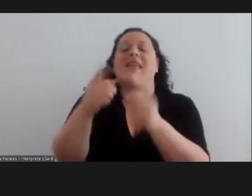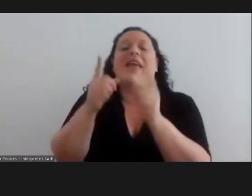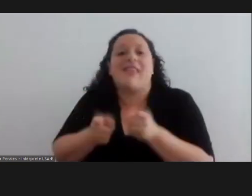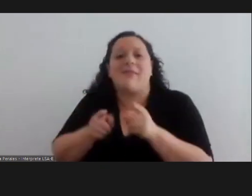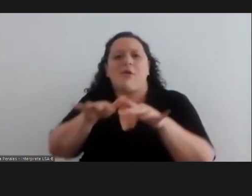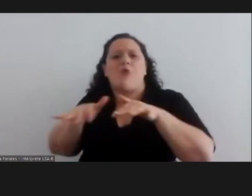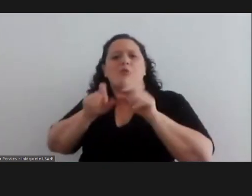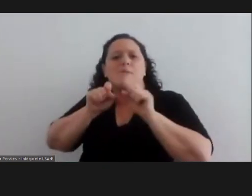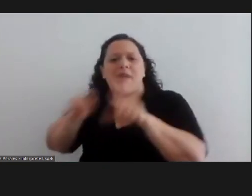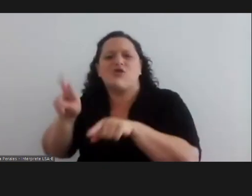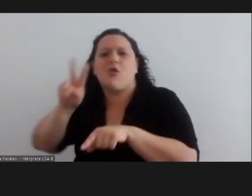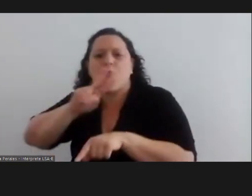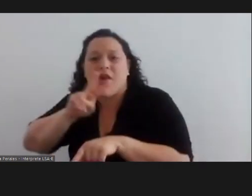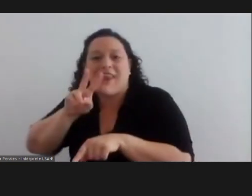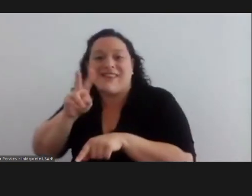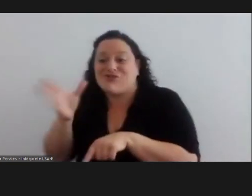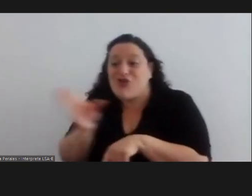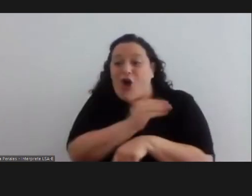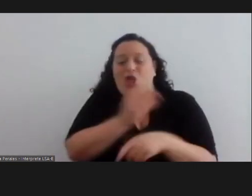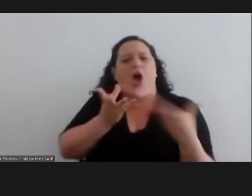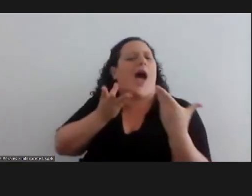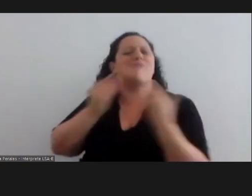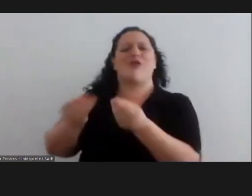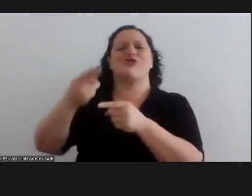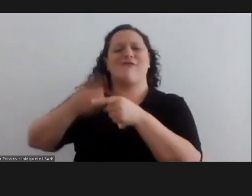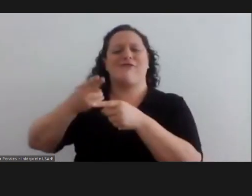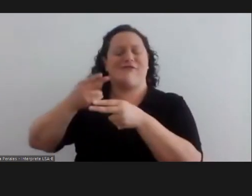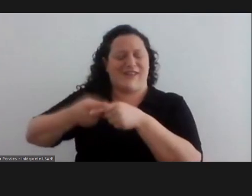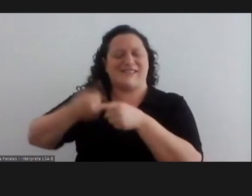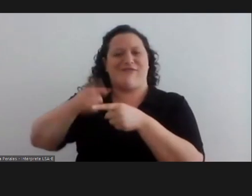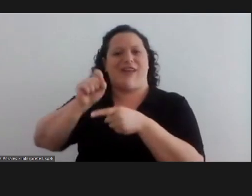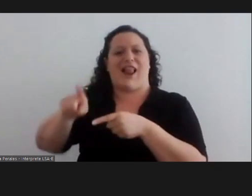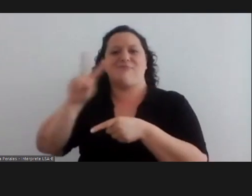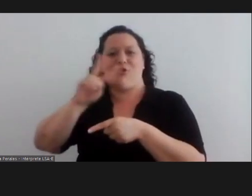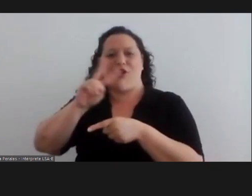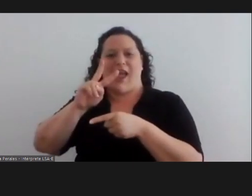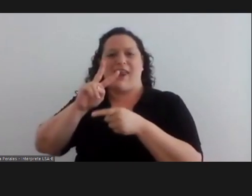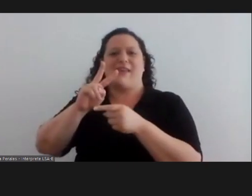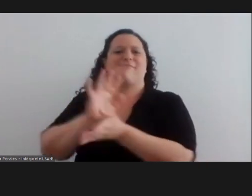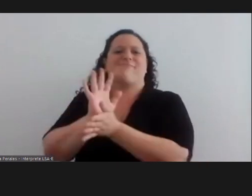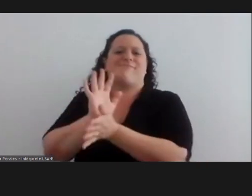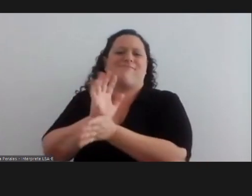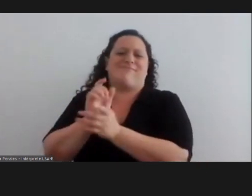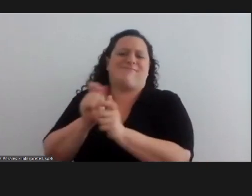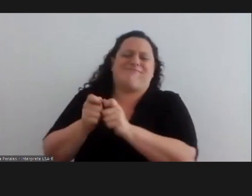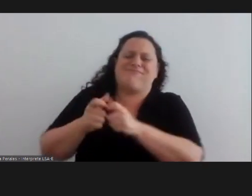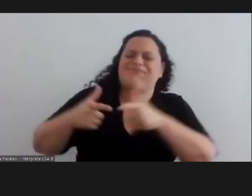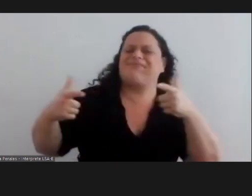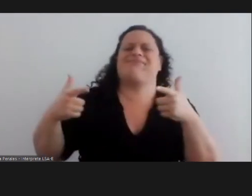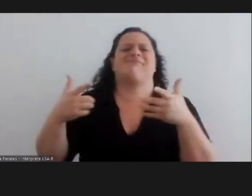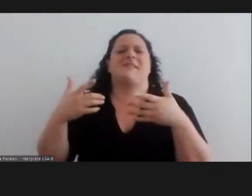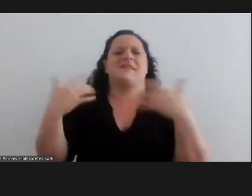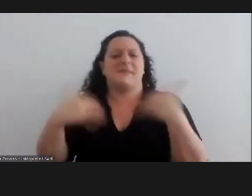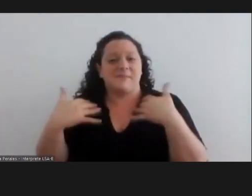women's movements have made the festival grow and grow and women have really